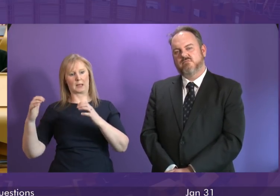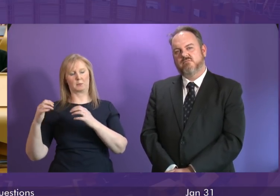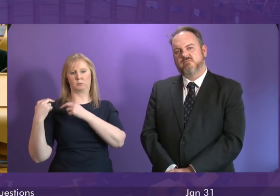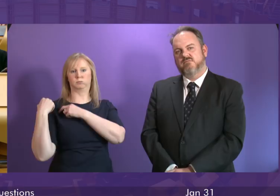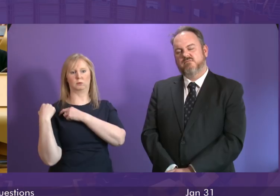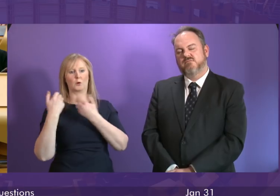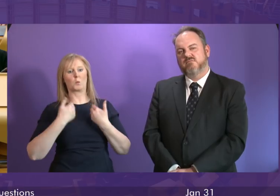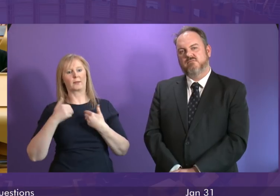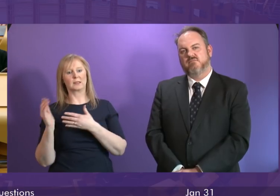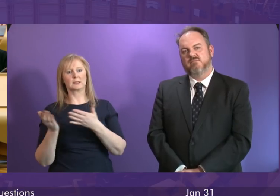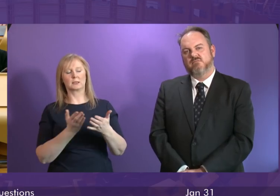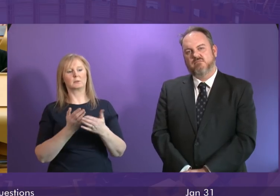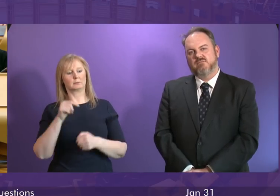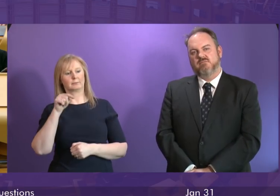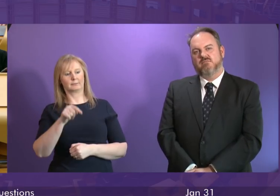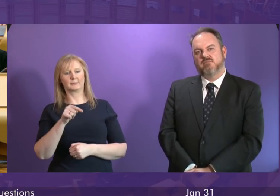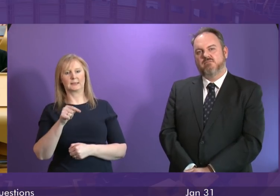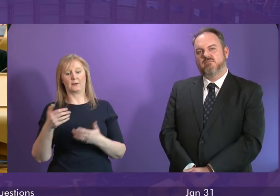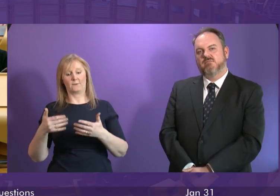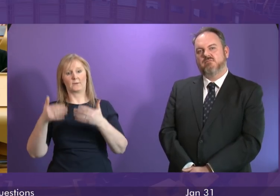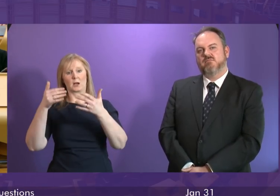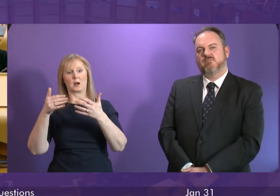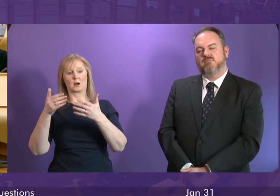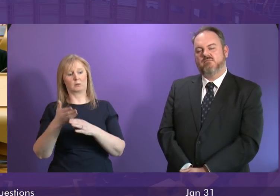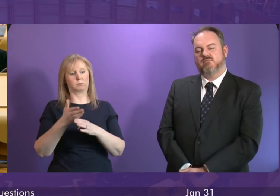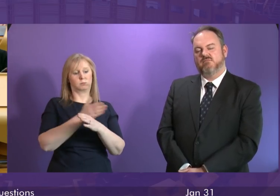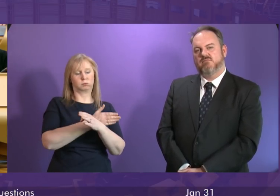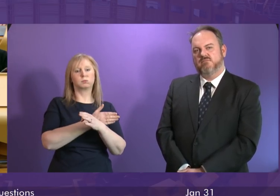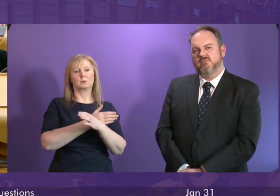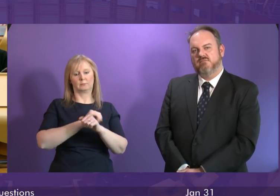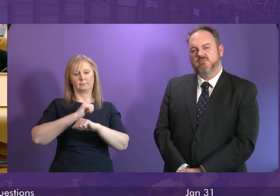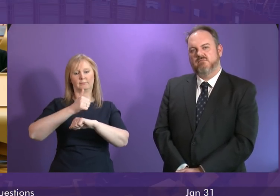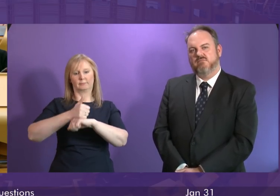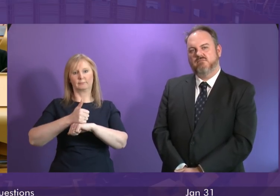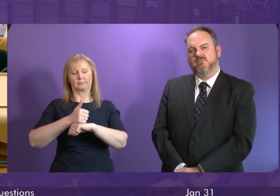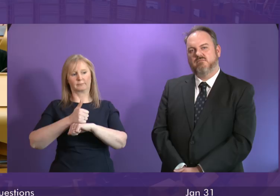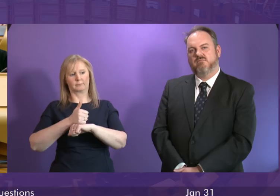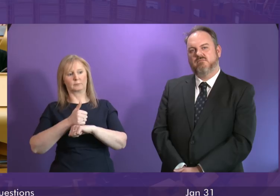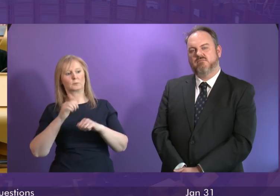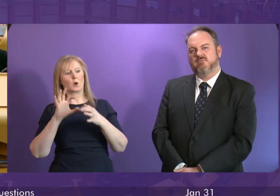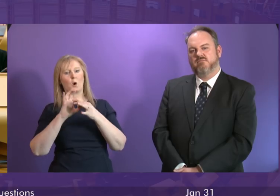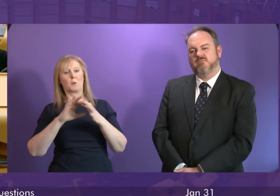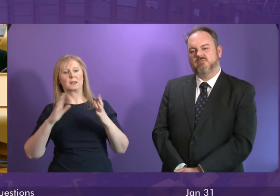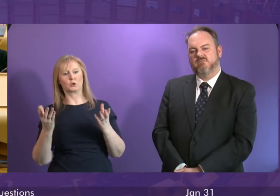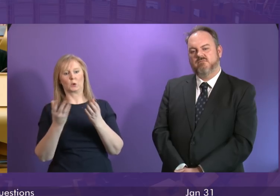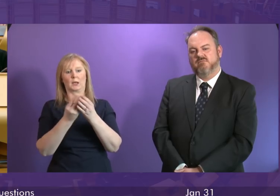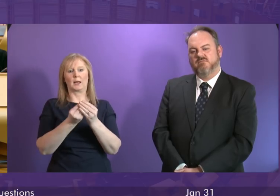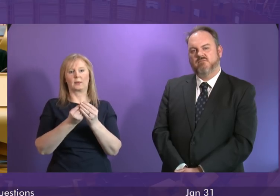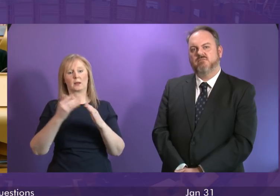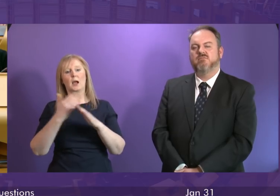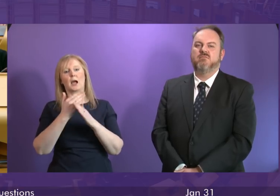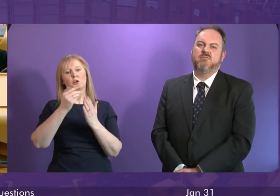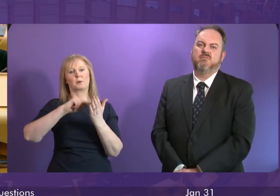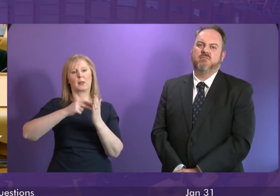It's also important to note that these figures predate the establishment of the Ending Homelessness Together Action Plan which was published